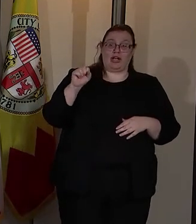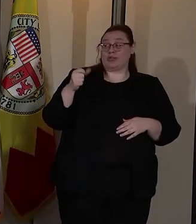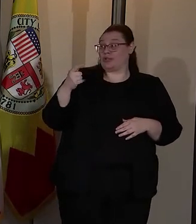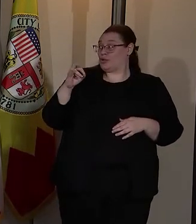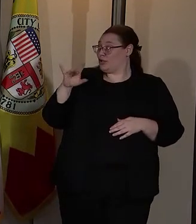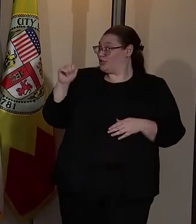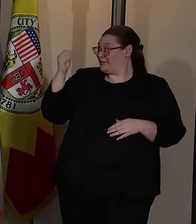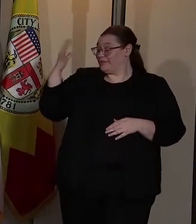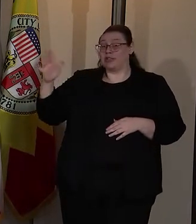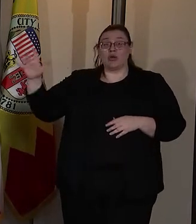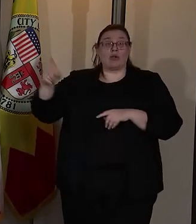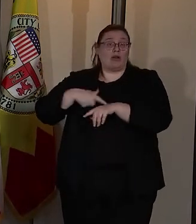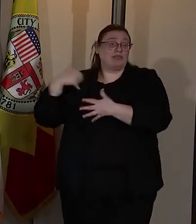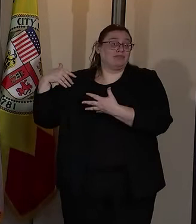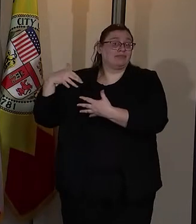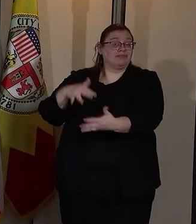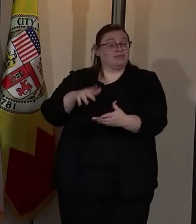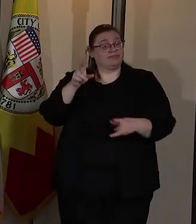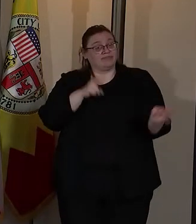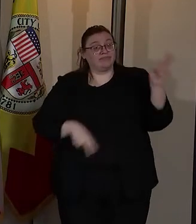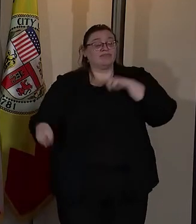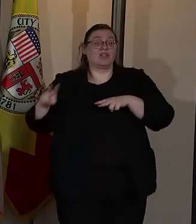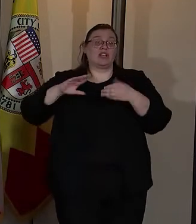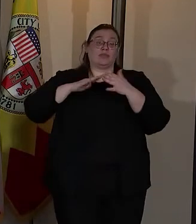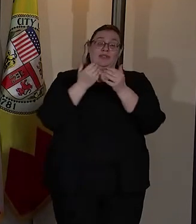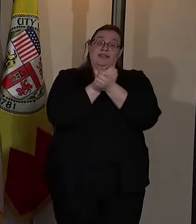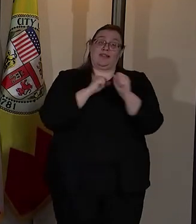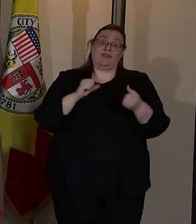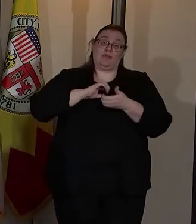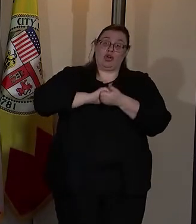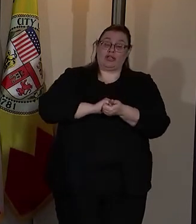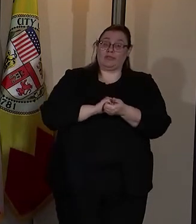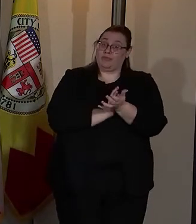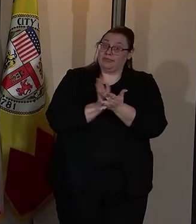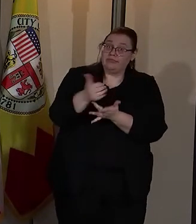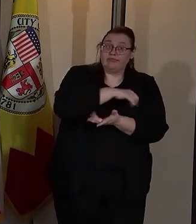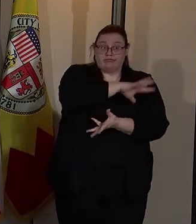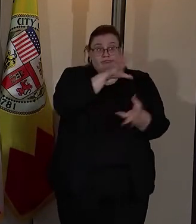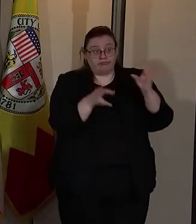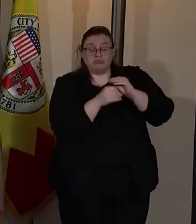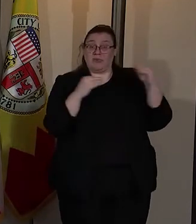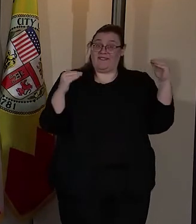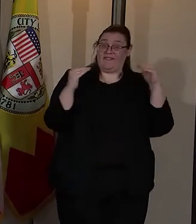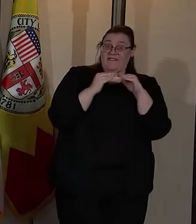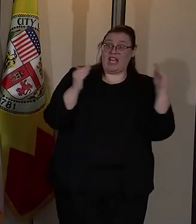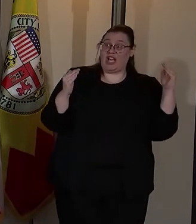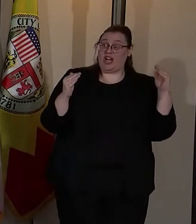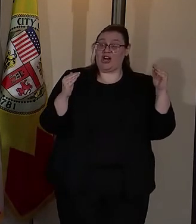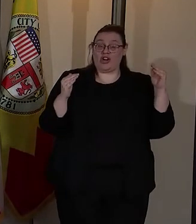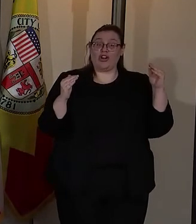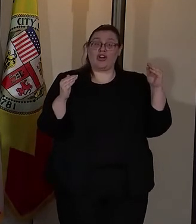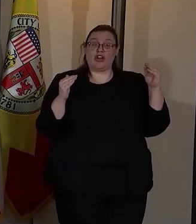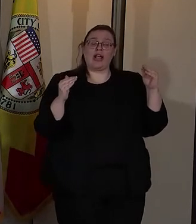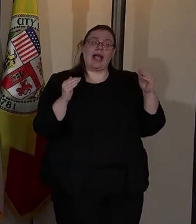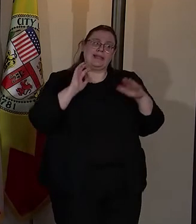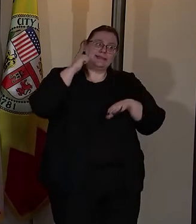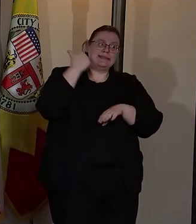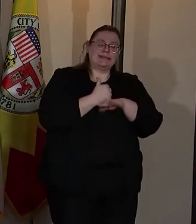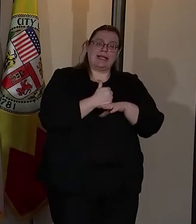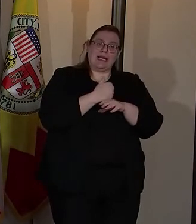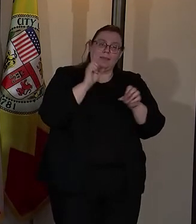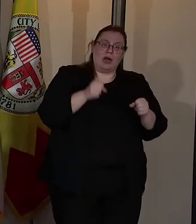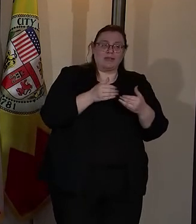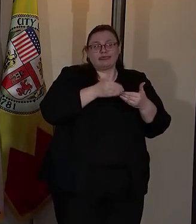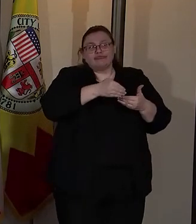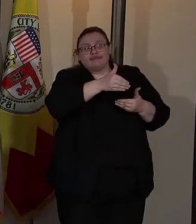long study and evaluation of a community safety partnership was comprehensive. It was fair, and it set out a roadmap for the